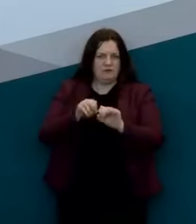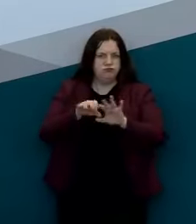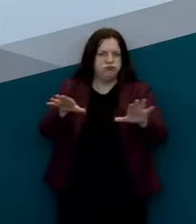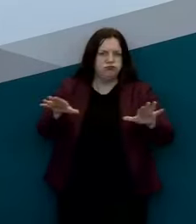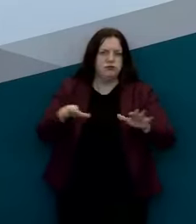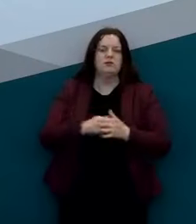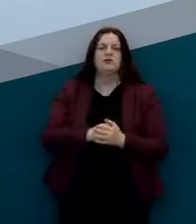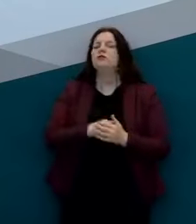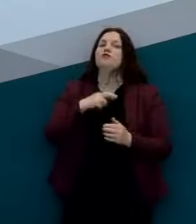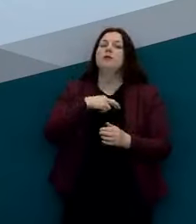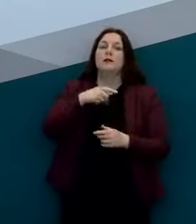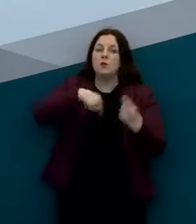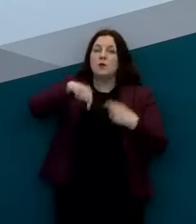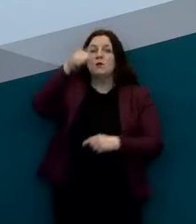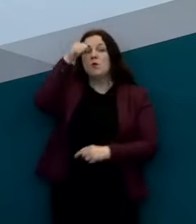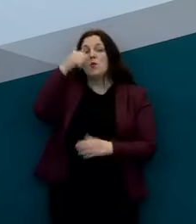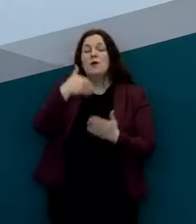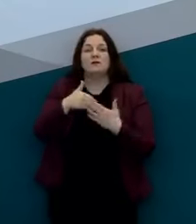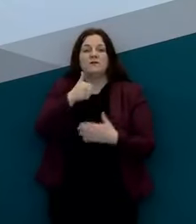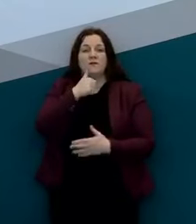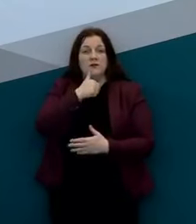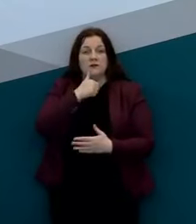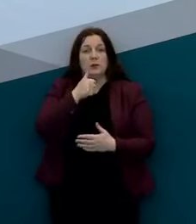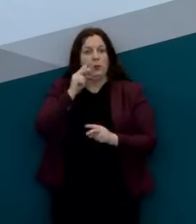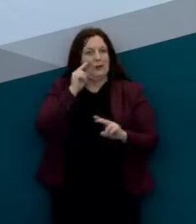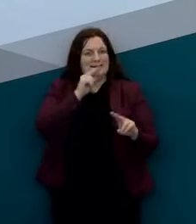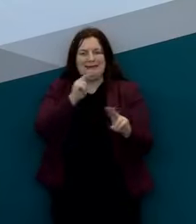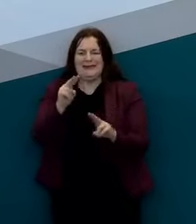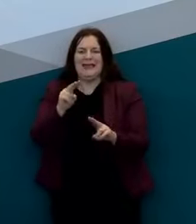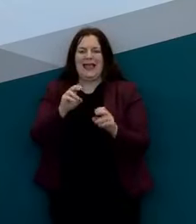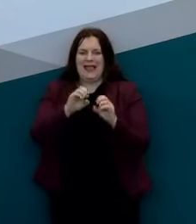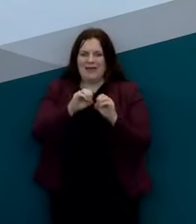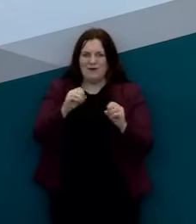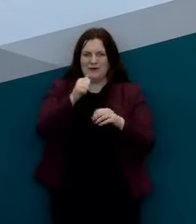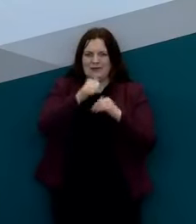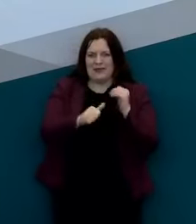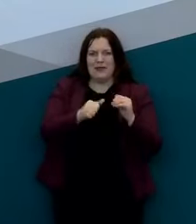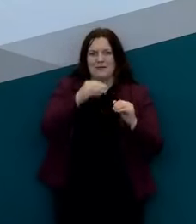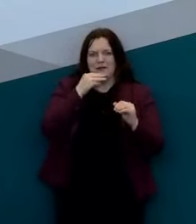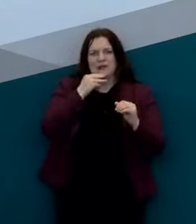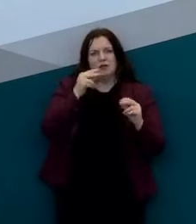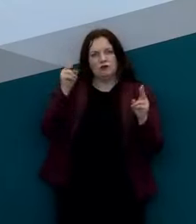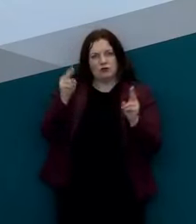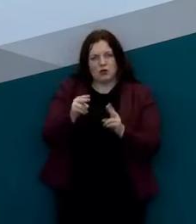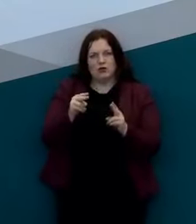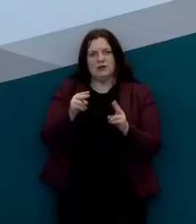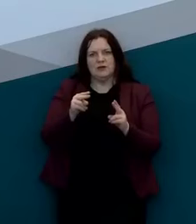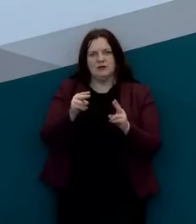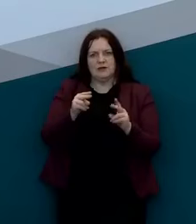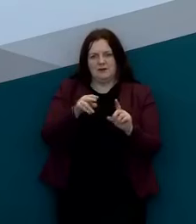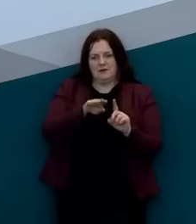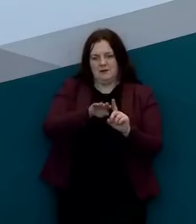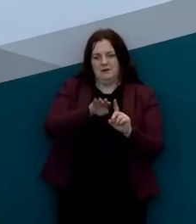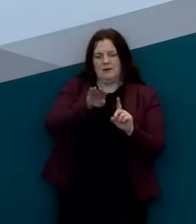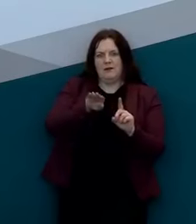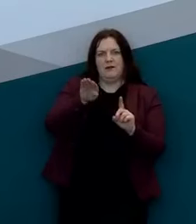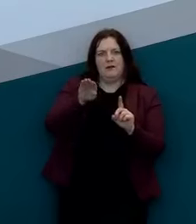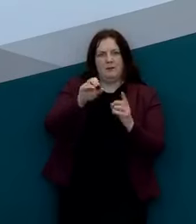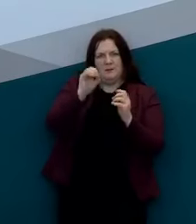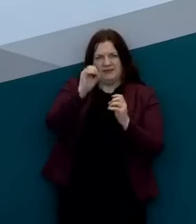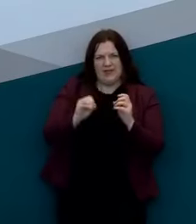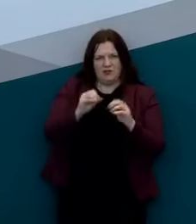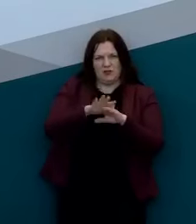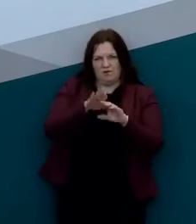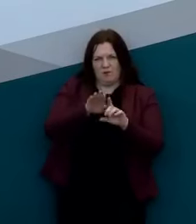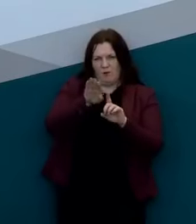first of all because we're seeing a day on day a day reduction in the growth rate of the epidemic in other